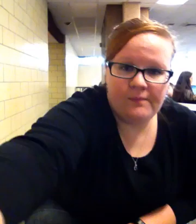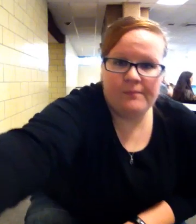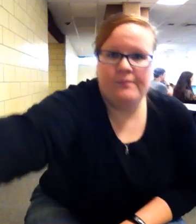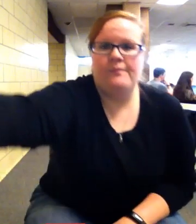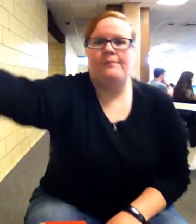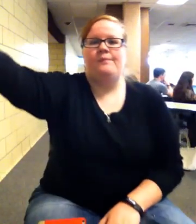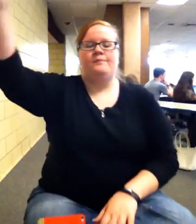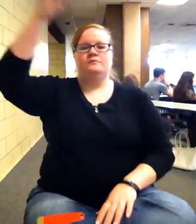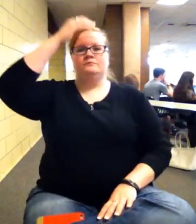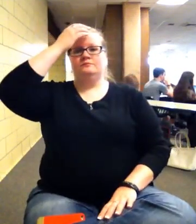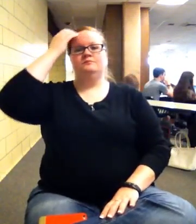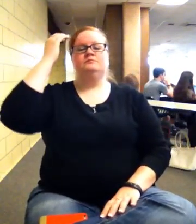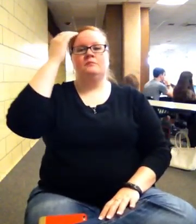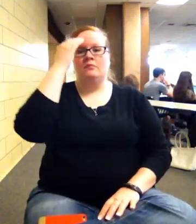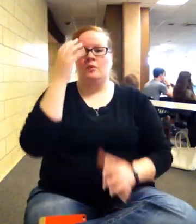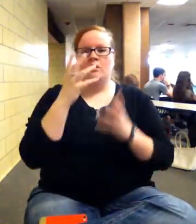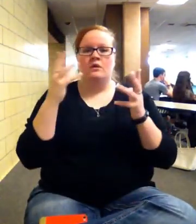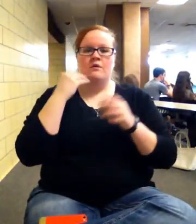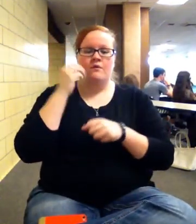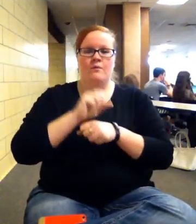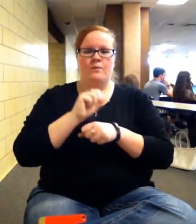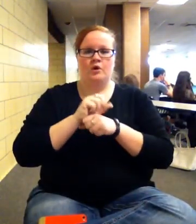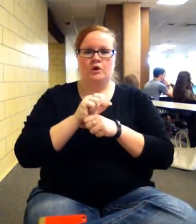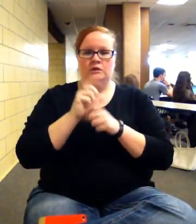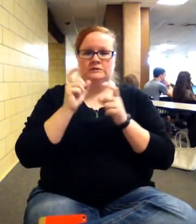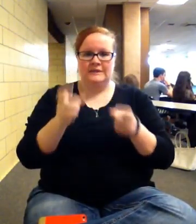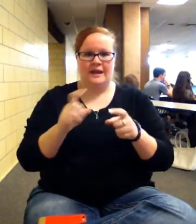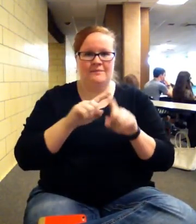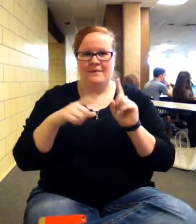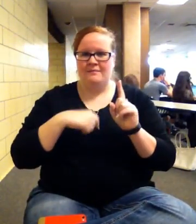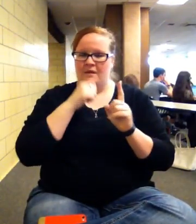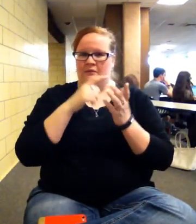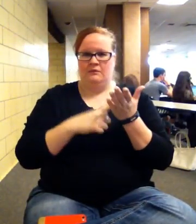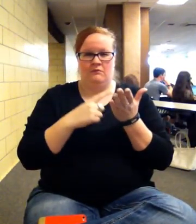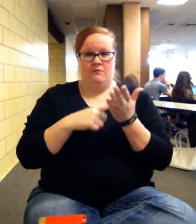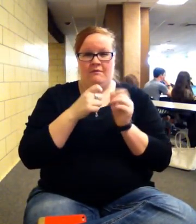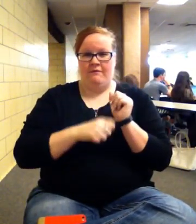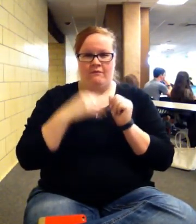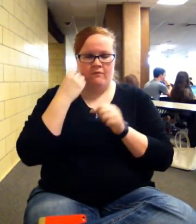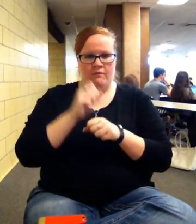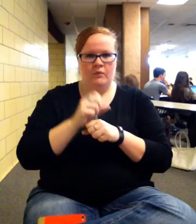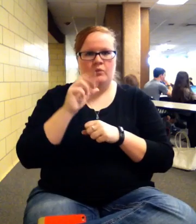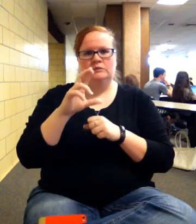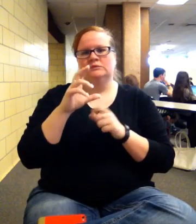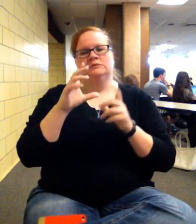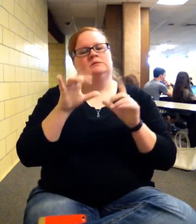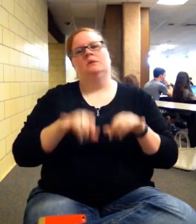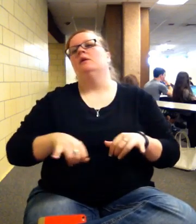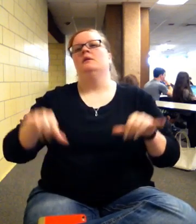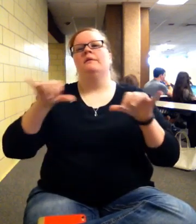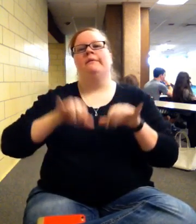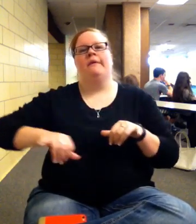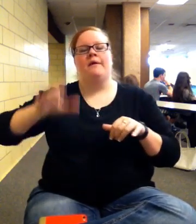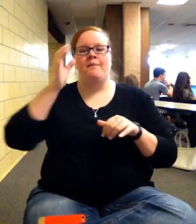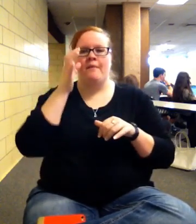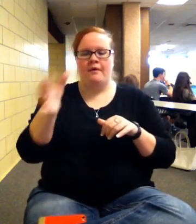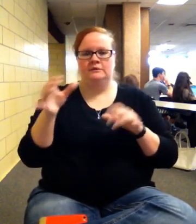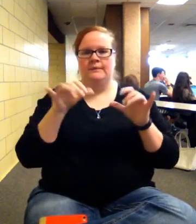I'm talk through every single problem because then it just becomes, you know, the same concept, the same calculations kind of going through. But I